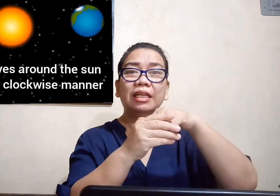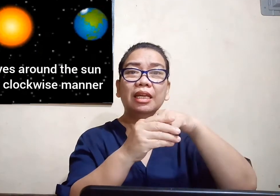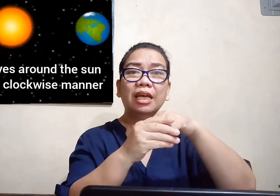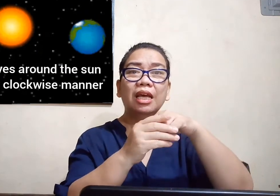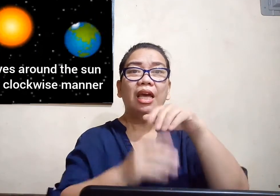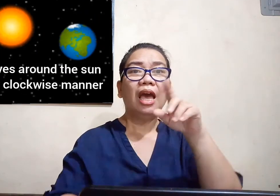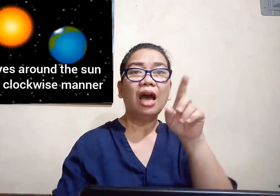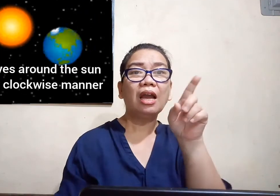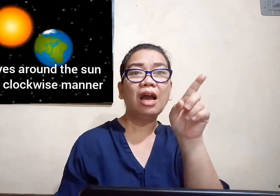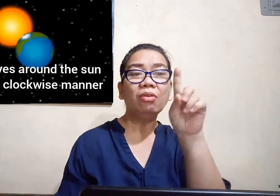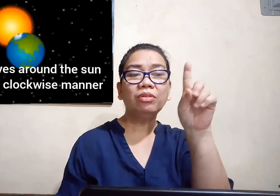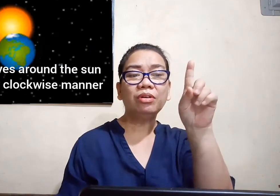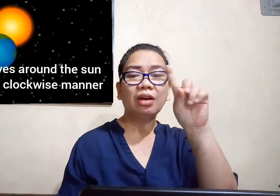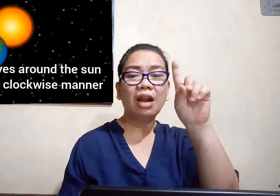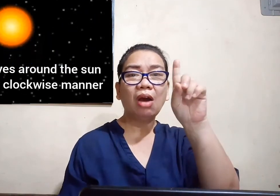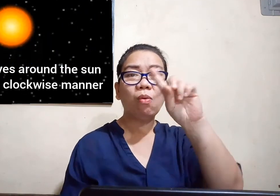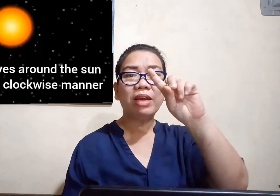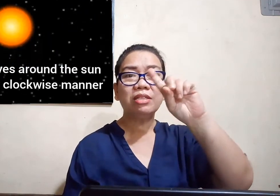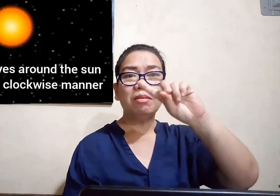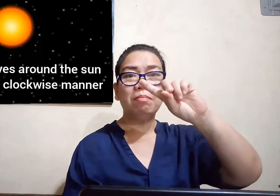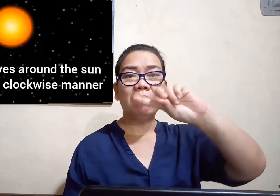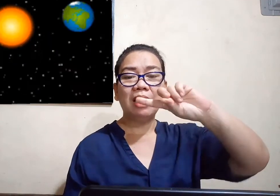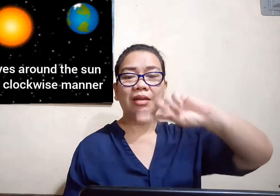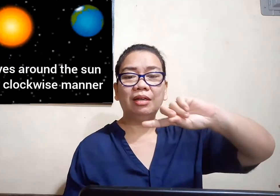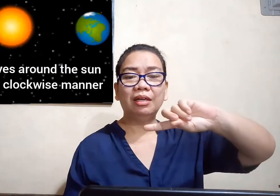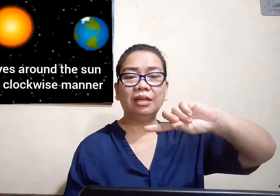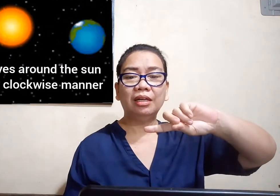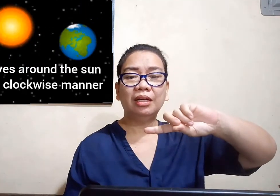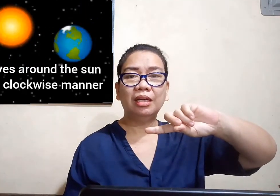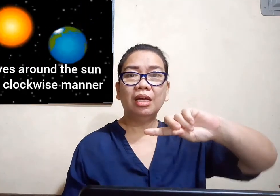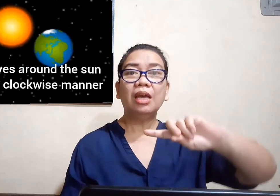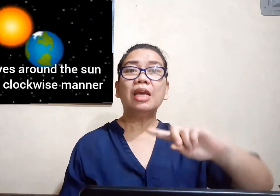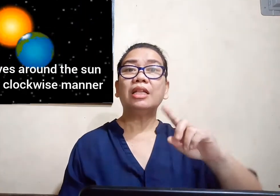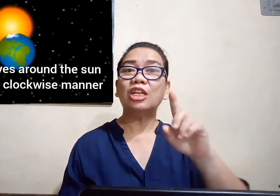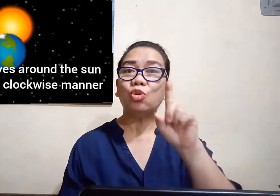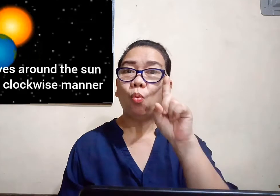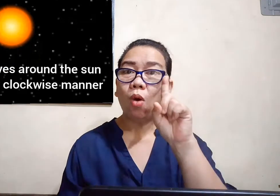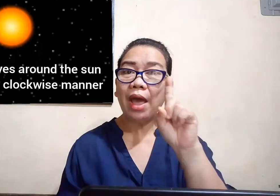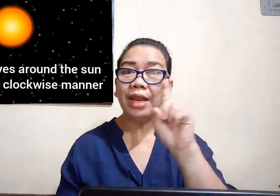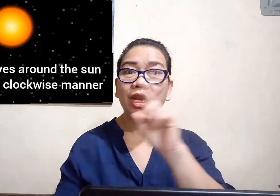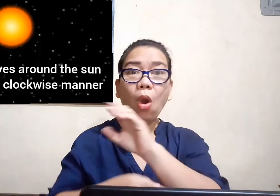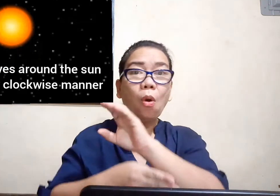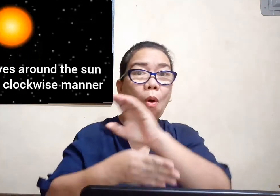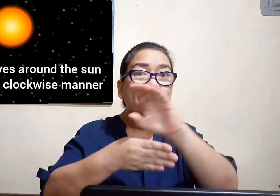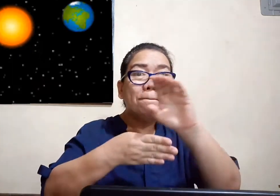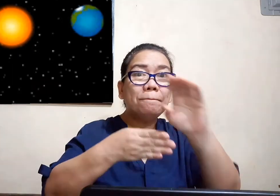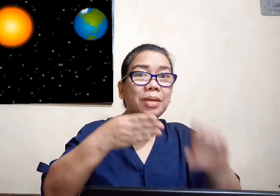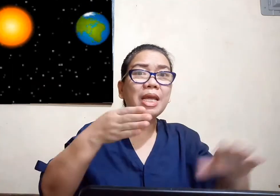a counterclockwise manner it has one complete